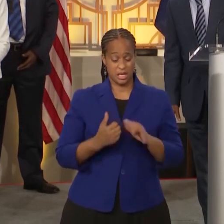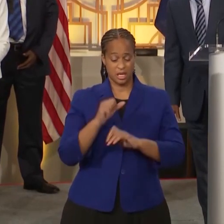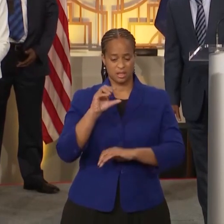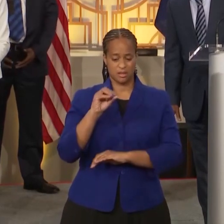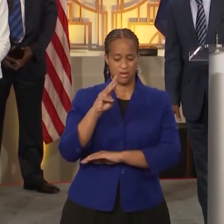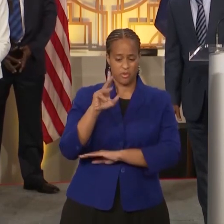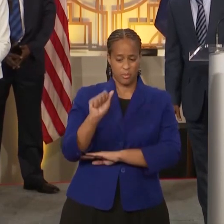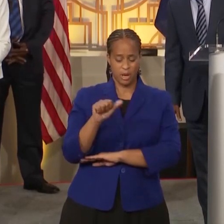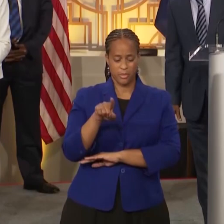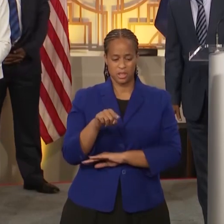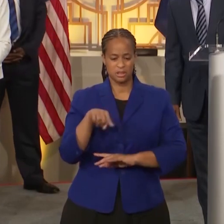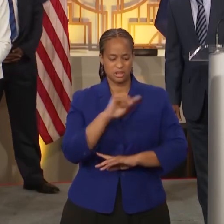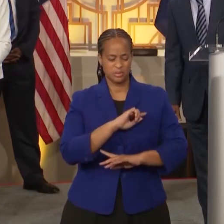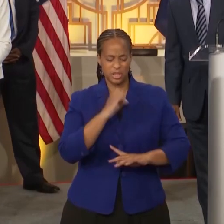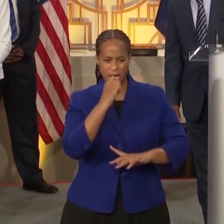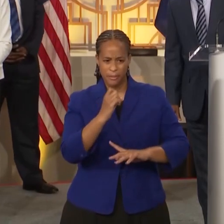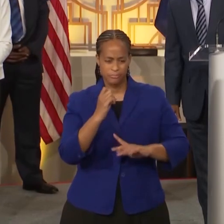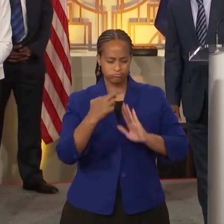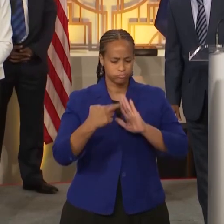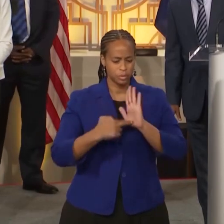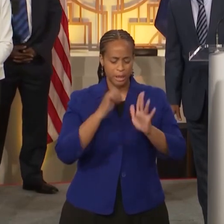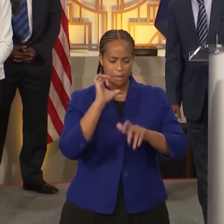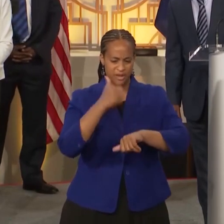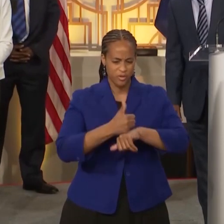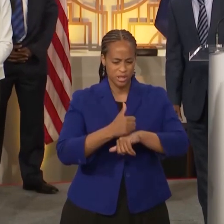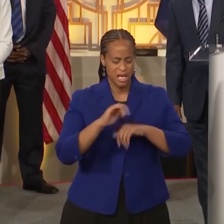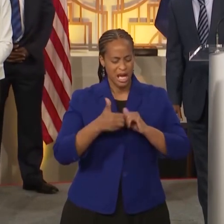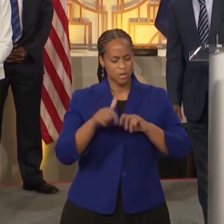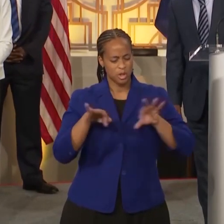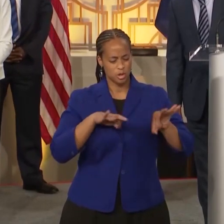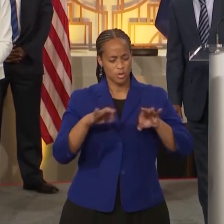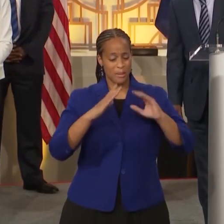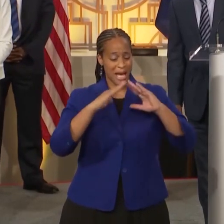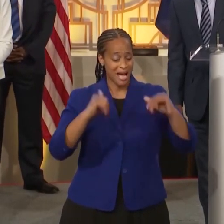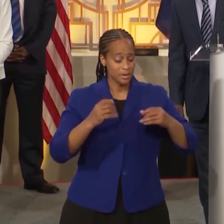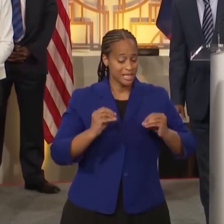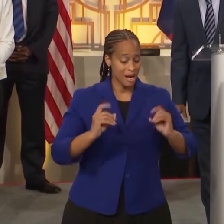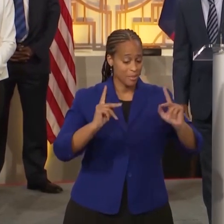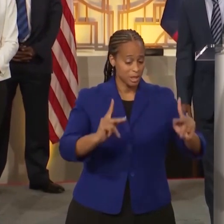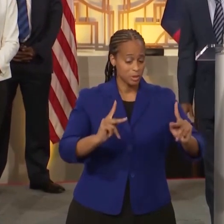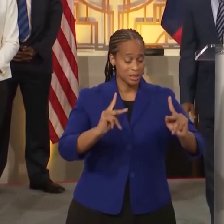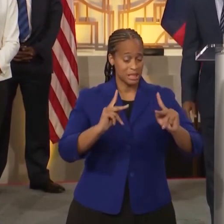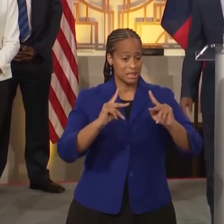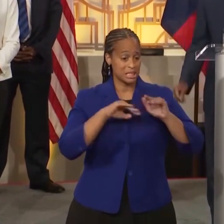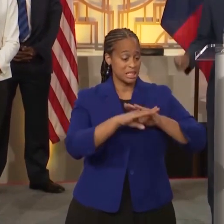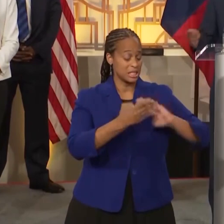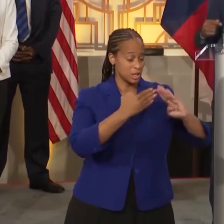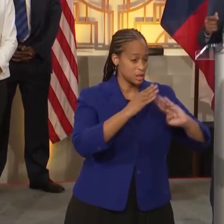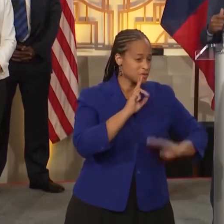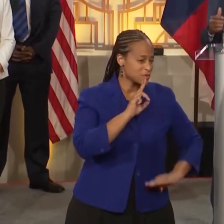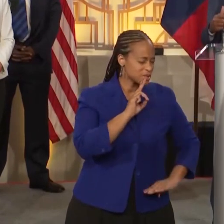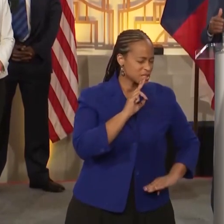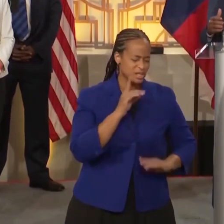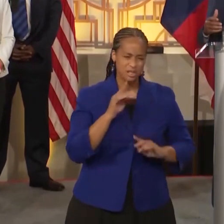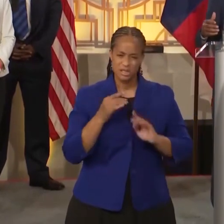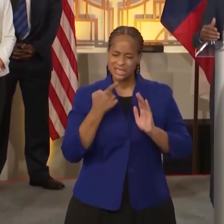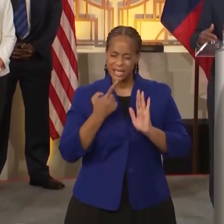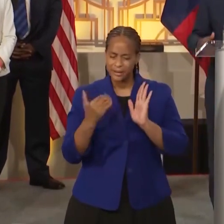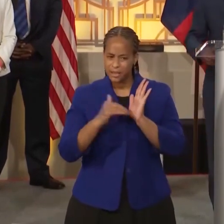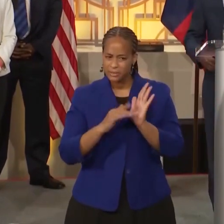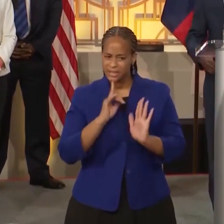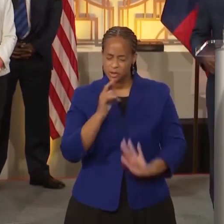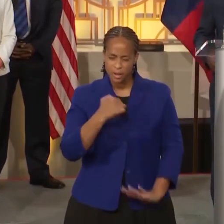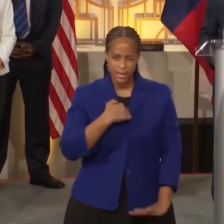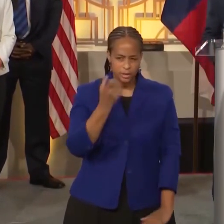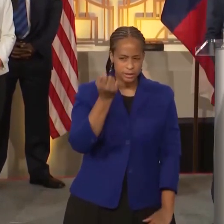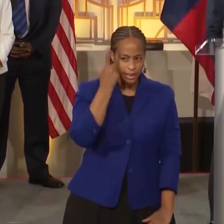will not be enforced. How would you describe housing opportunities in Houston and its suburbs today? Repeat the first part so I make sure